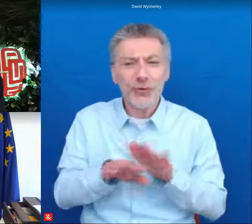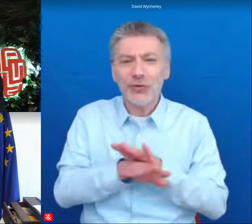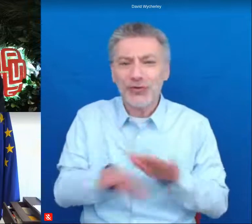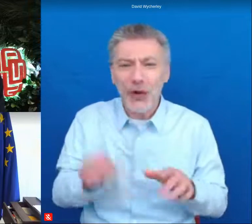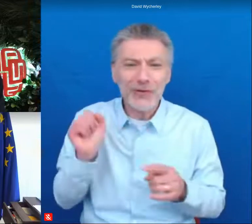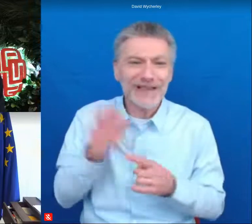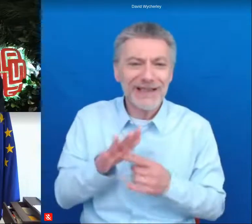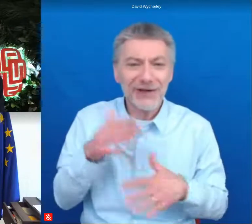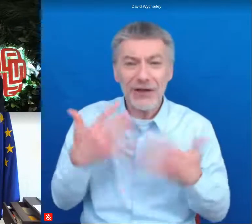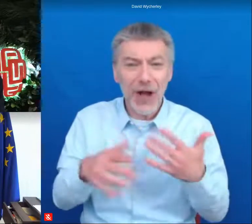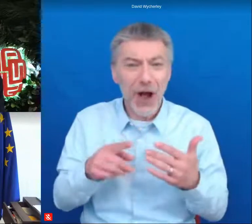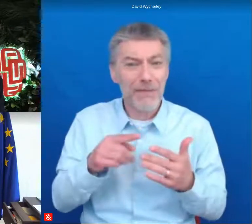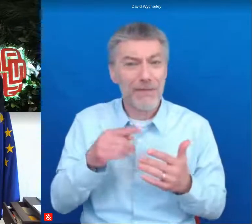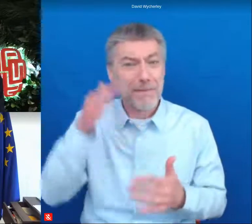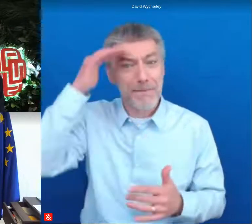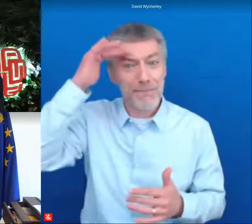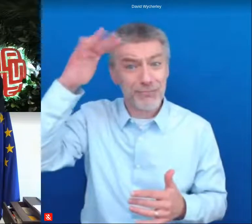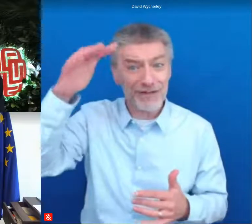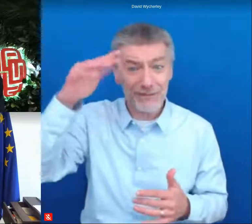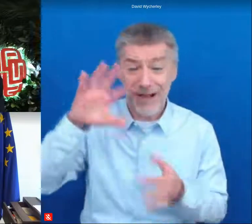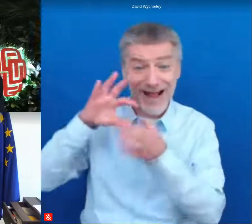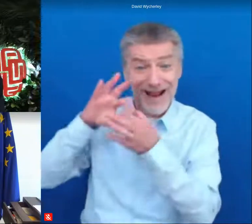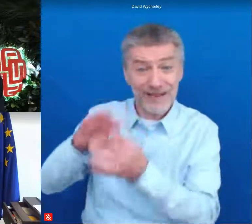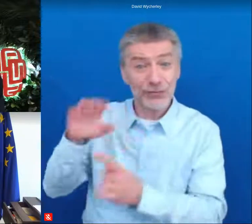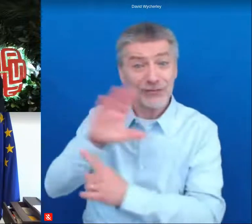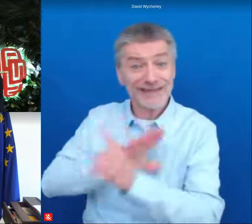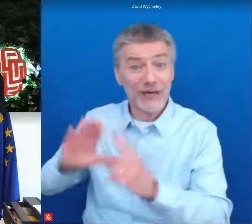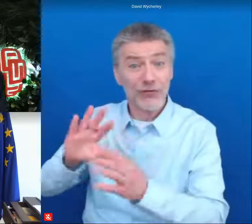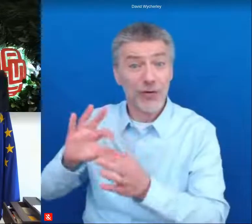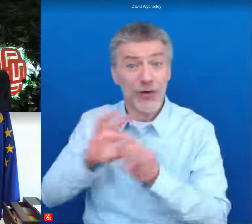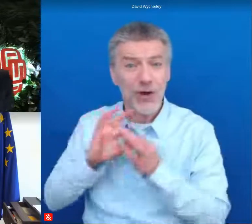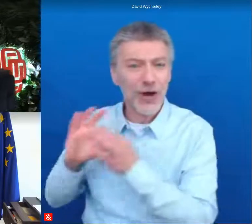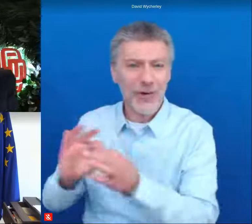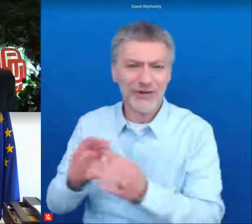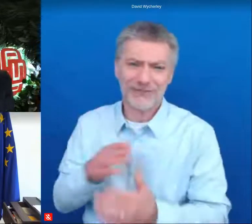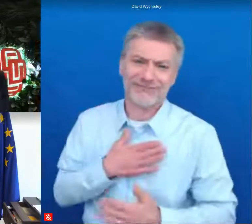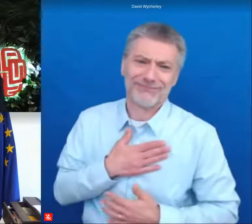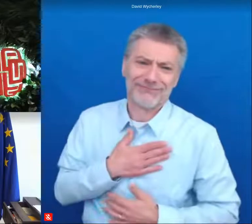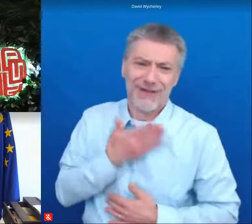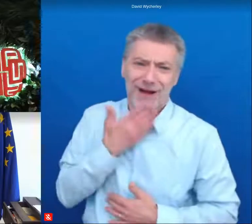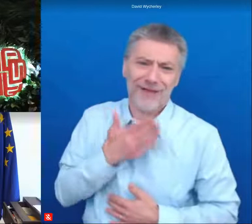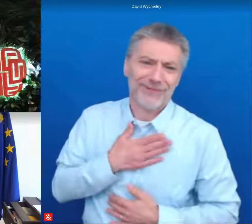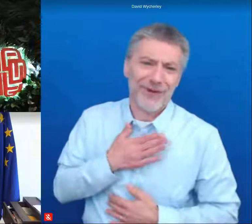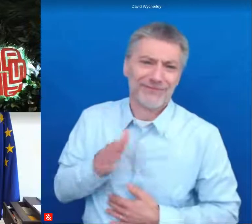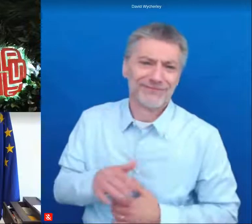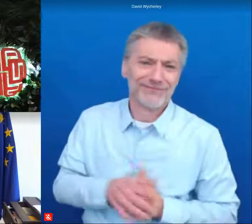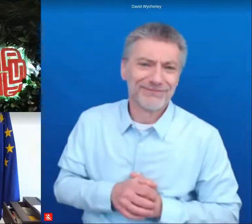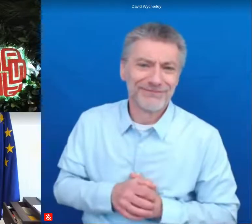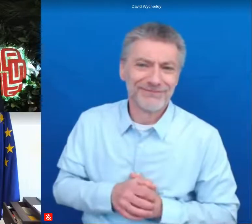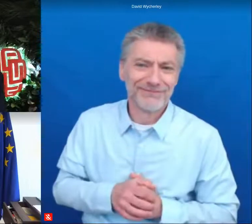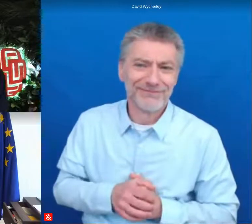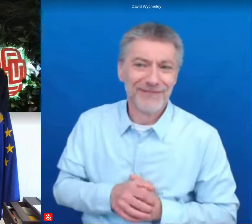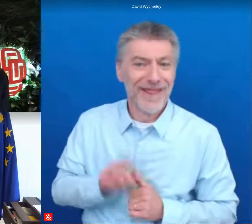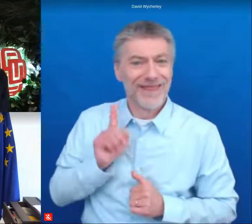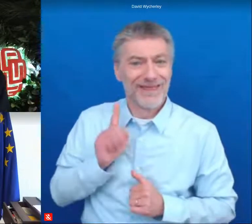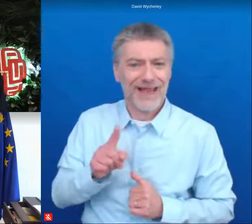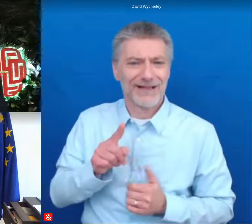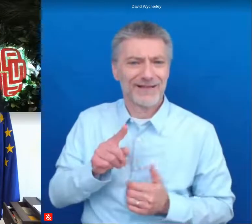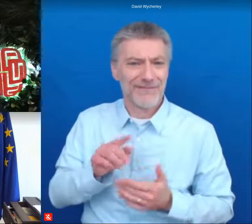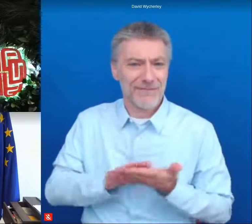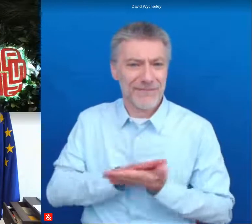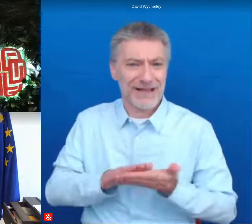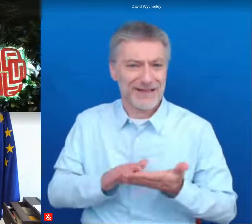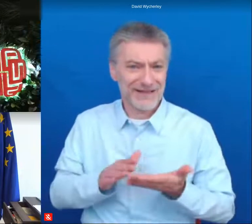principle to territorial cohesion i would love to have it because this is a condition to maximize